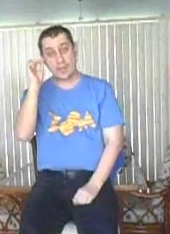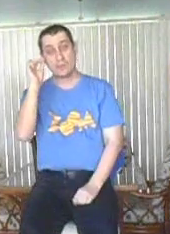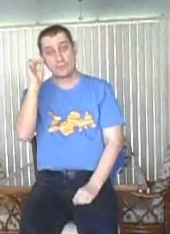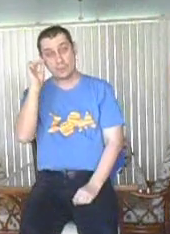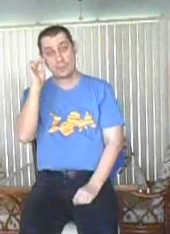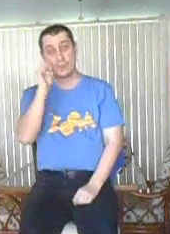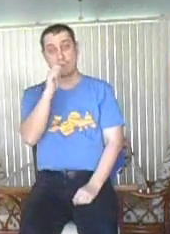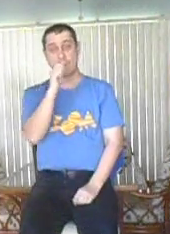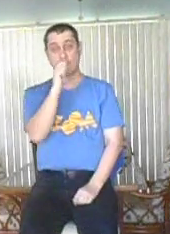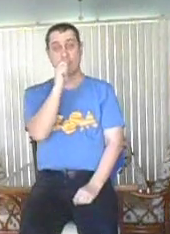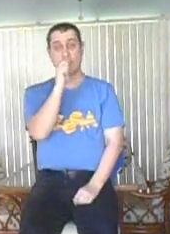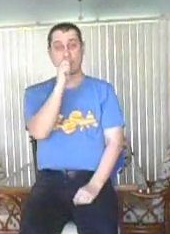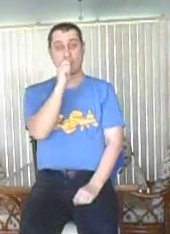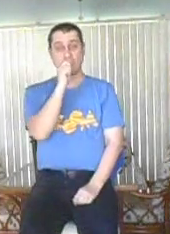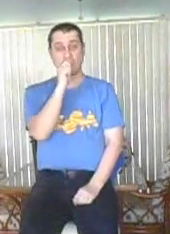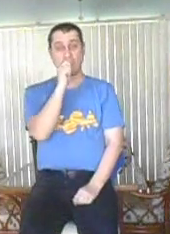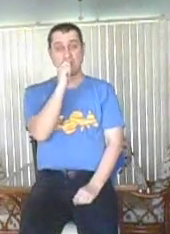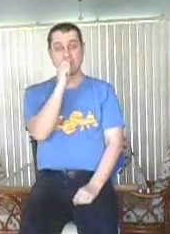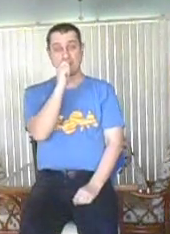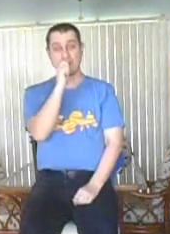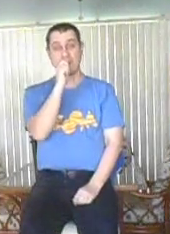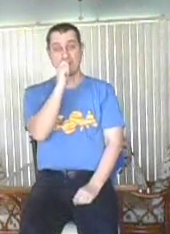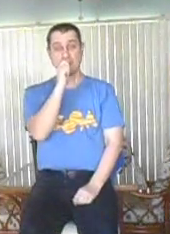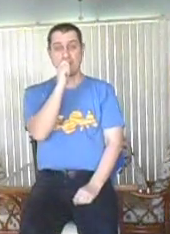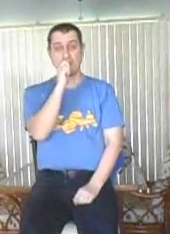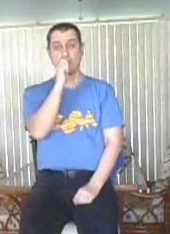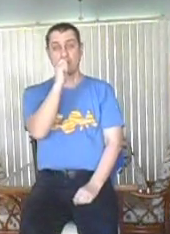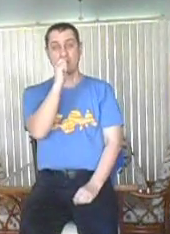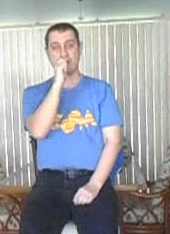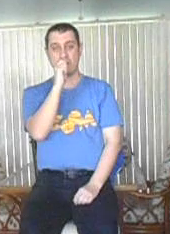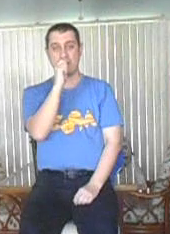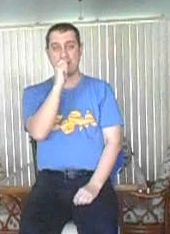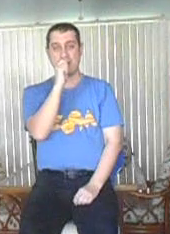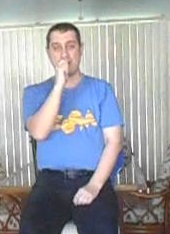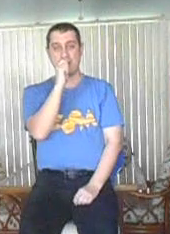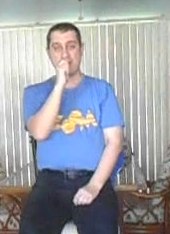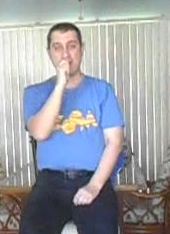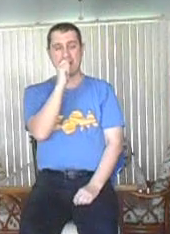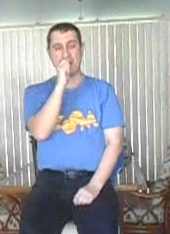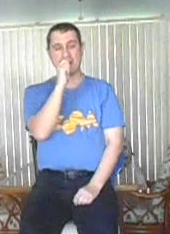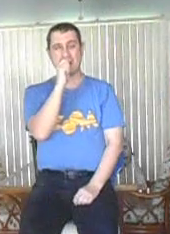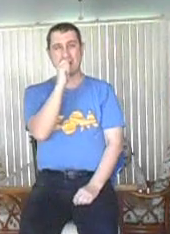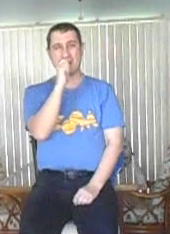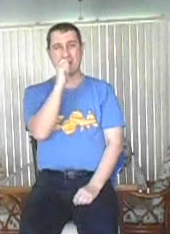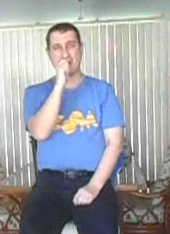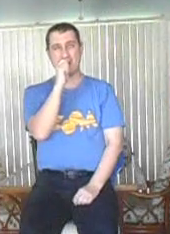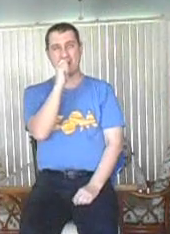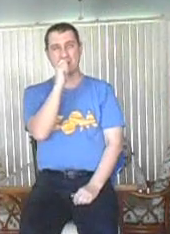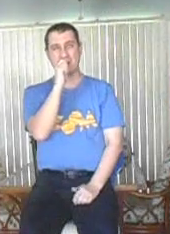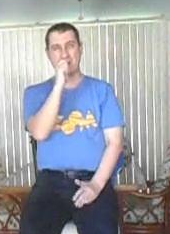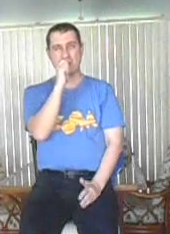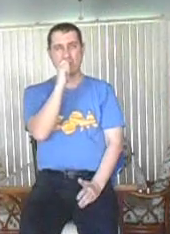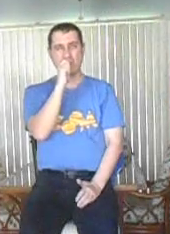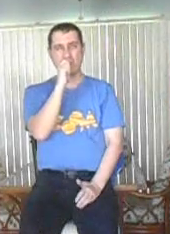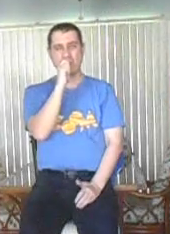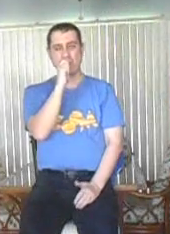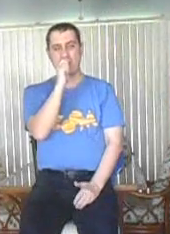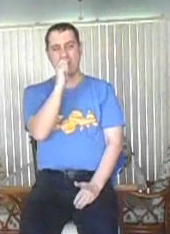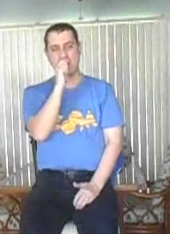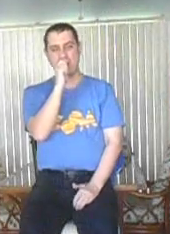how you doin'? You know the way you ride it, put your back into it Said you wanna be me, put you under your wrist And the